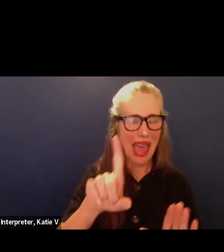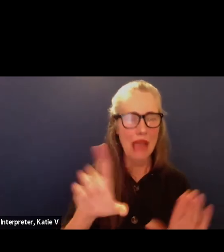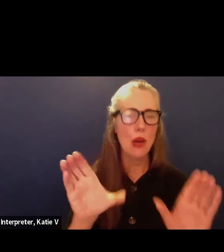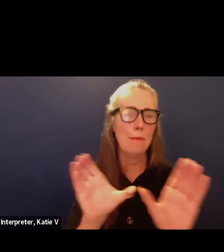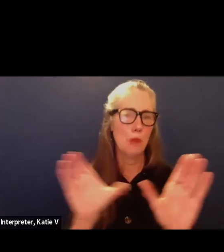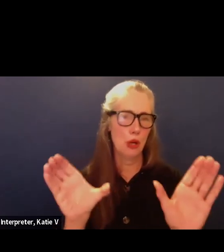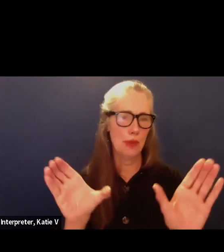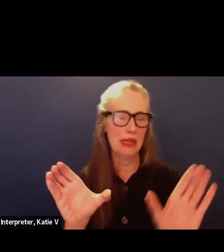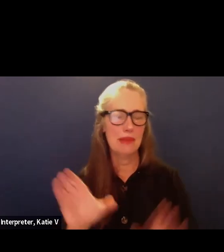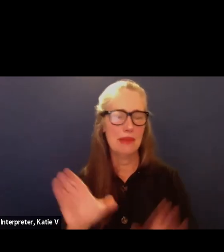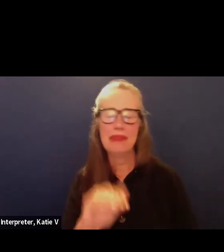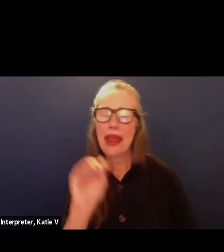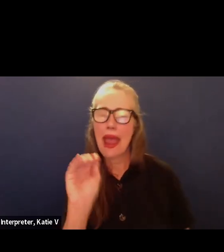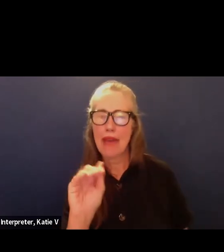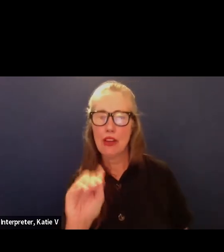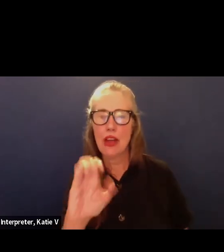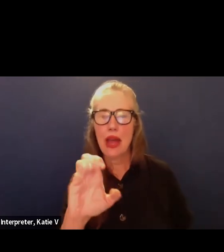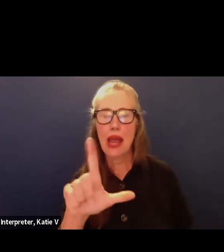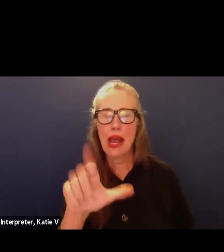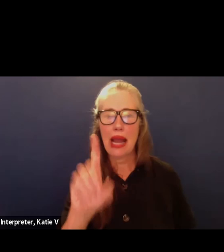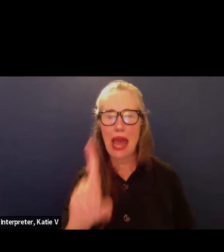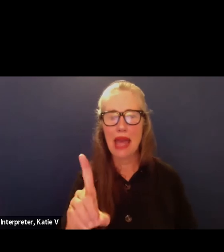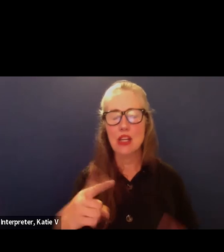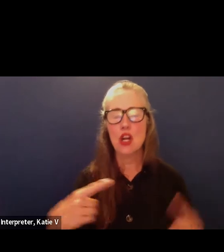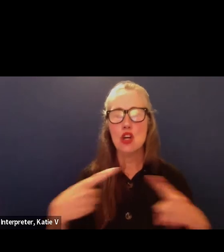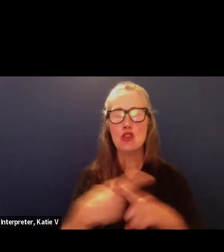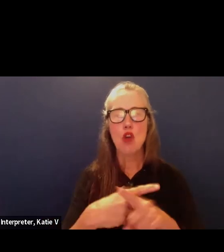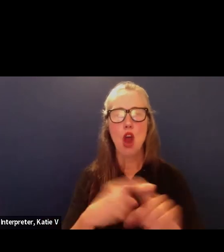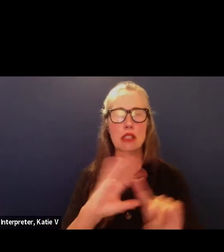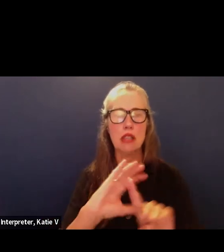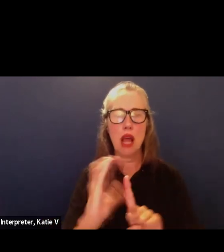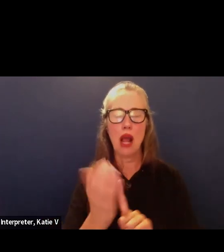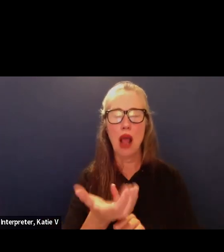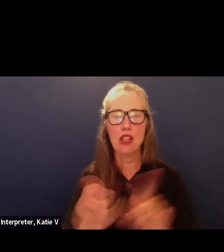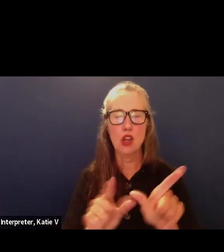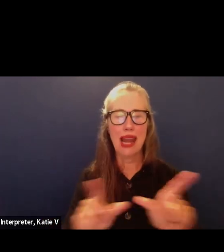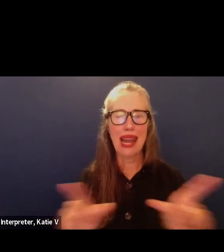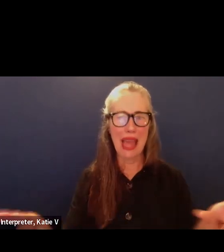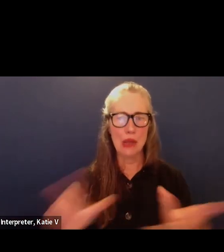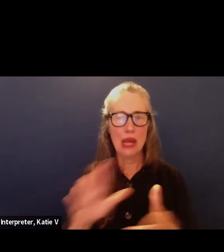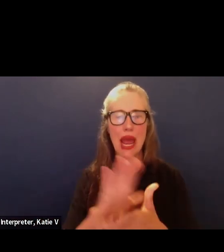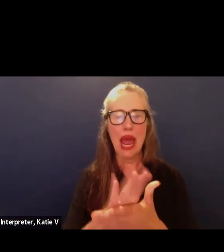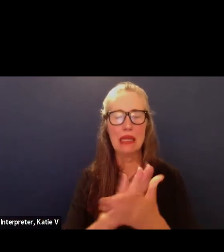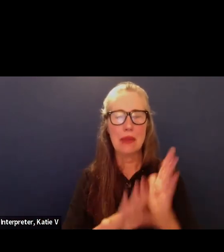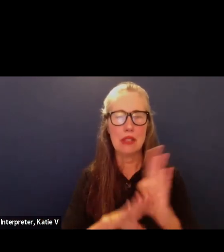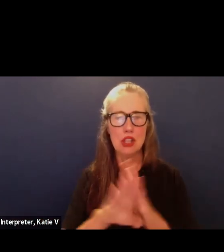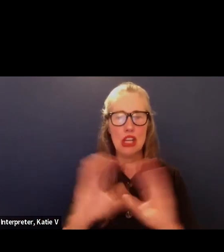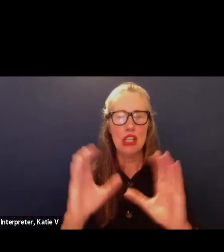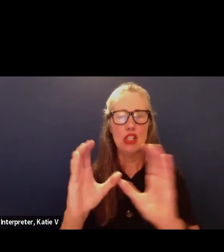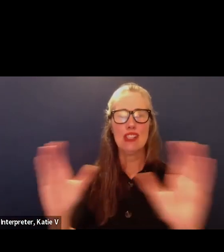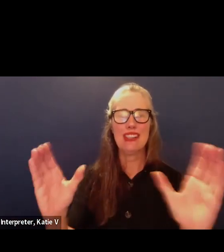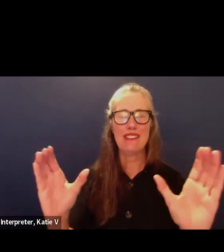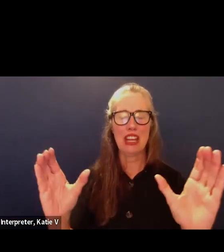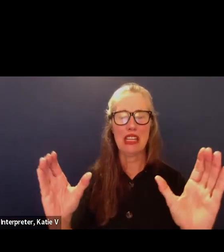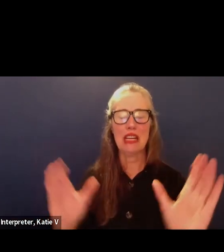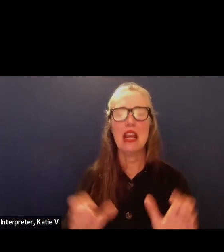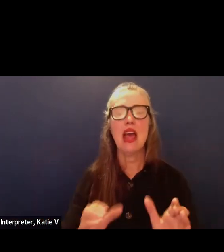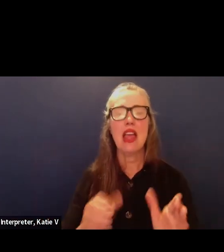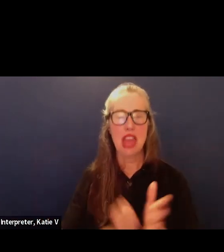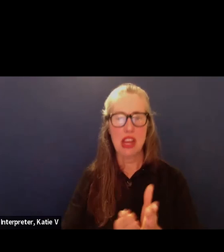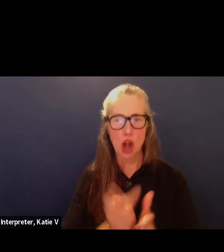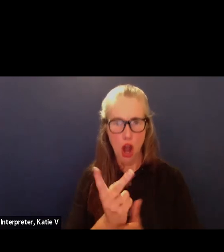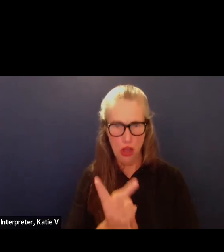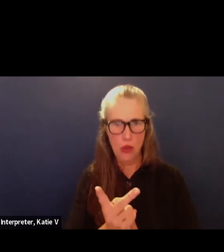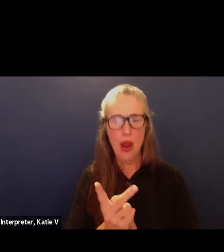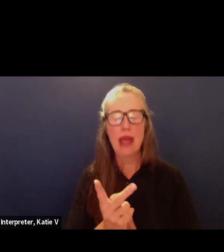As an FYI, the CLAD permit is the cross-cultural language and academic development certificate which authorizes our teachers